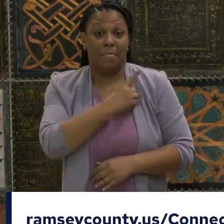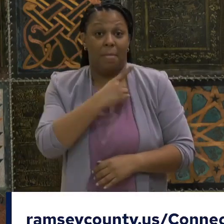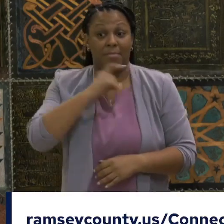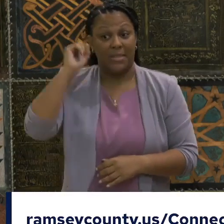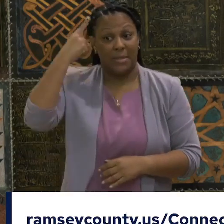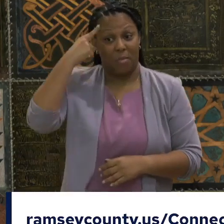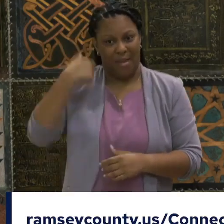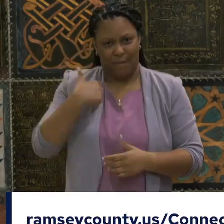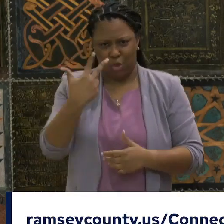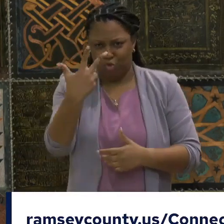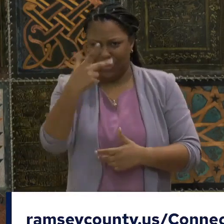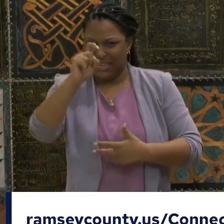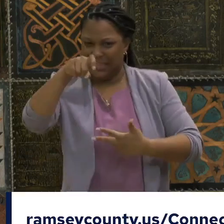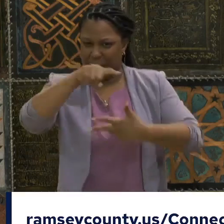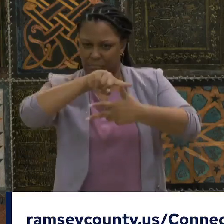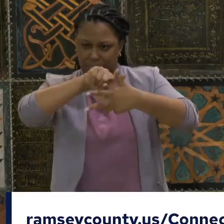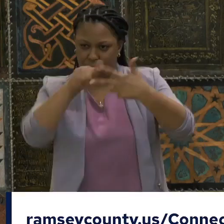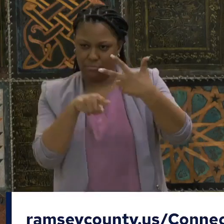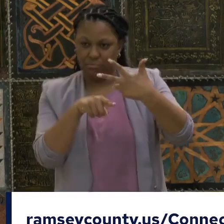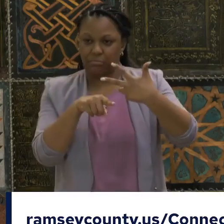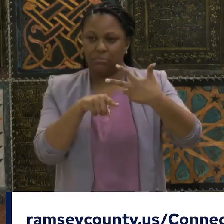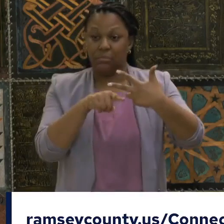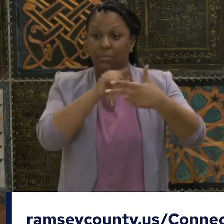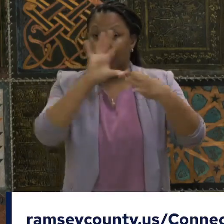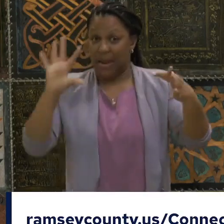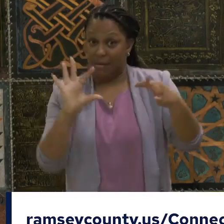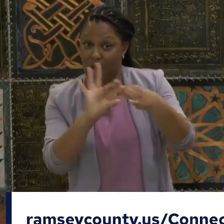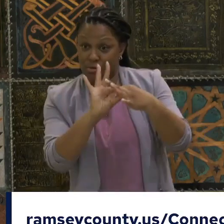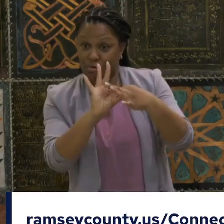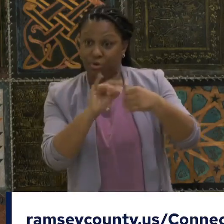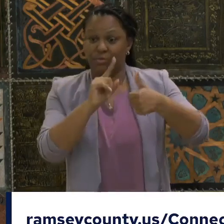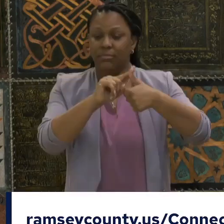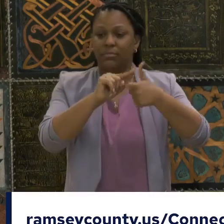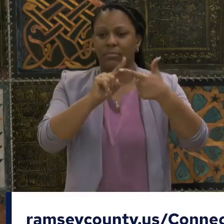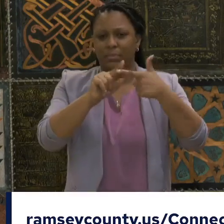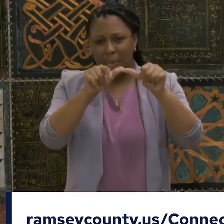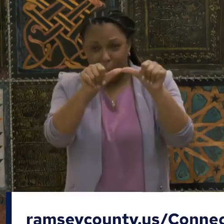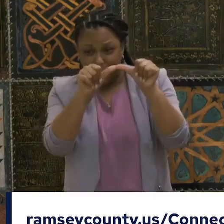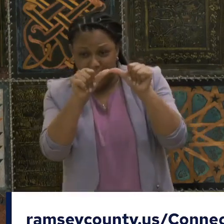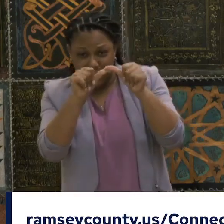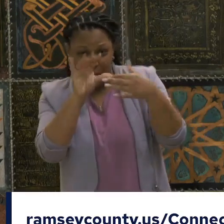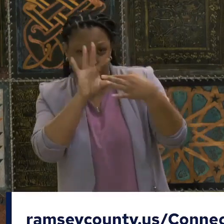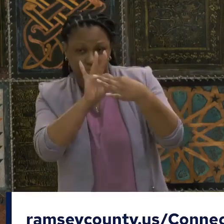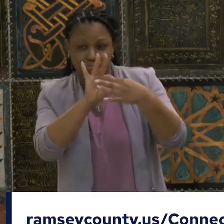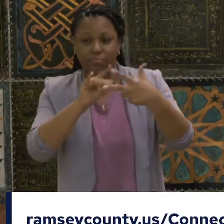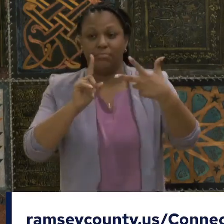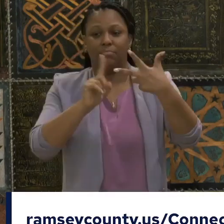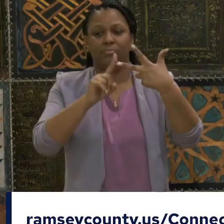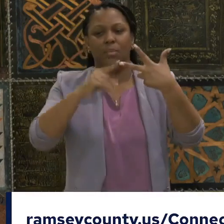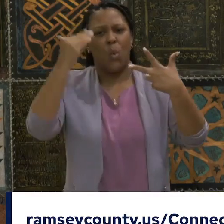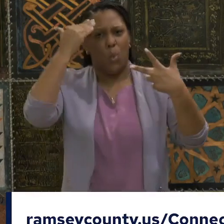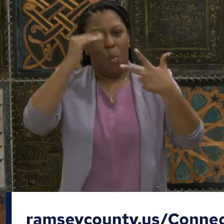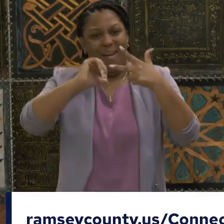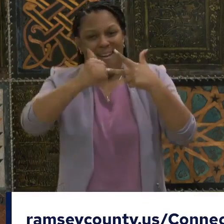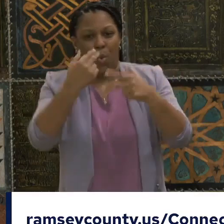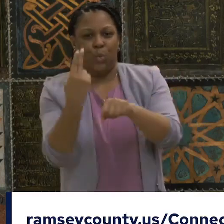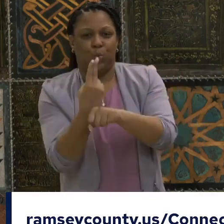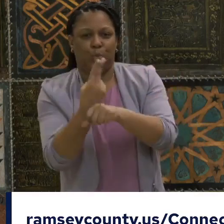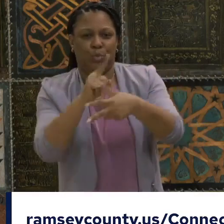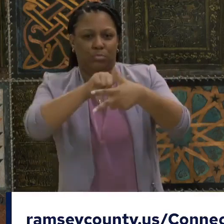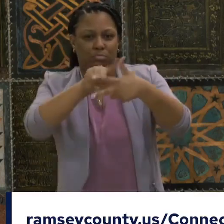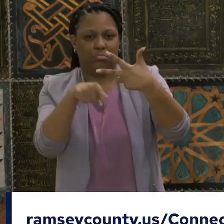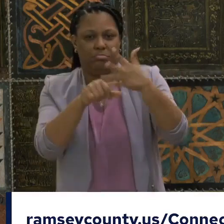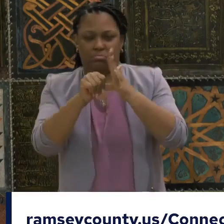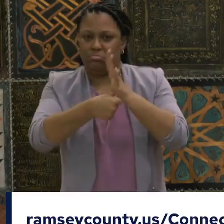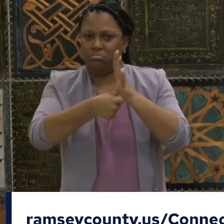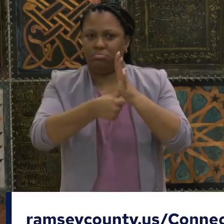connected, staying connected, and knowing how to use the connection effectively. As governments respond to the digital divide with